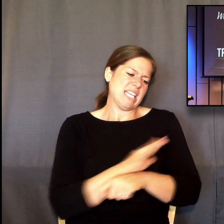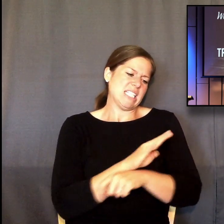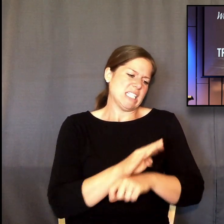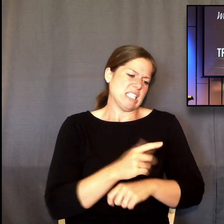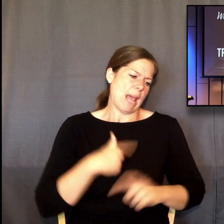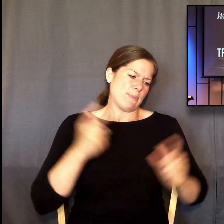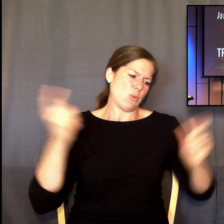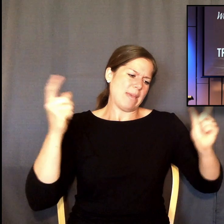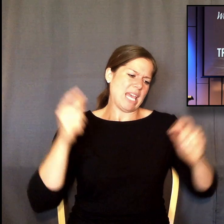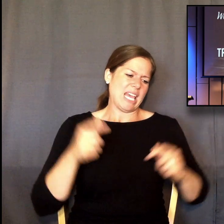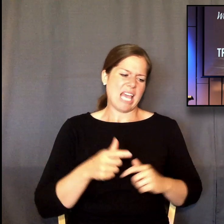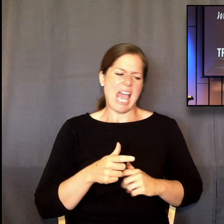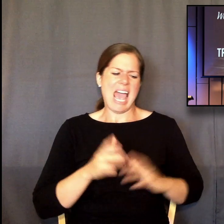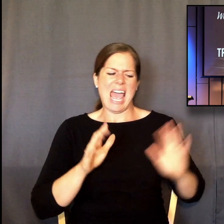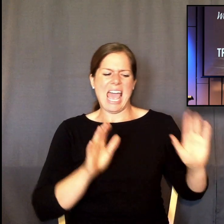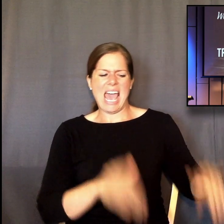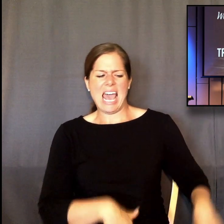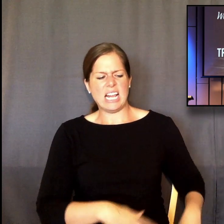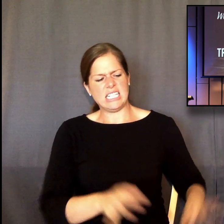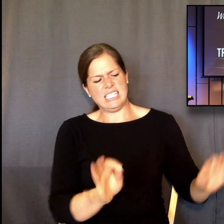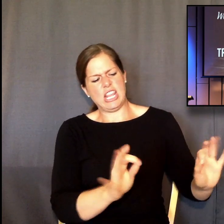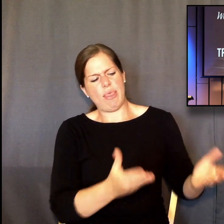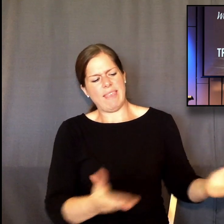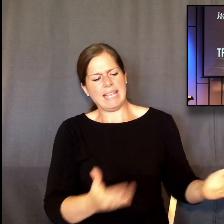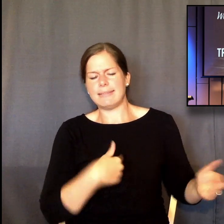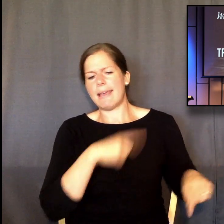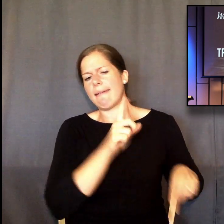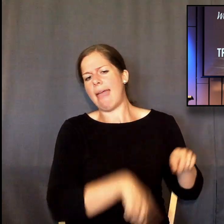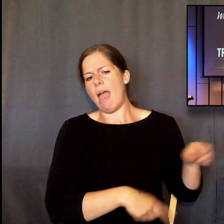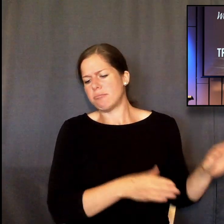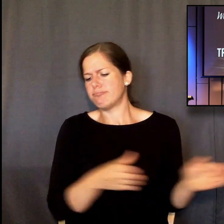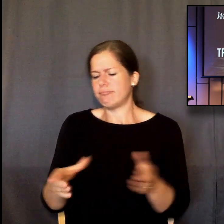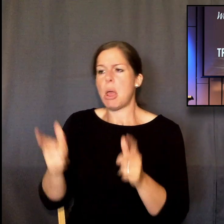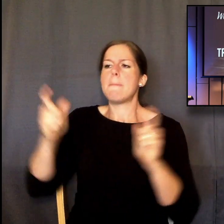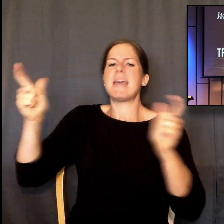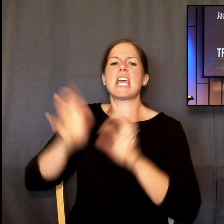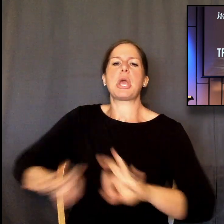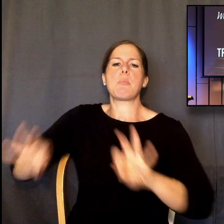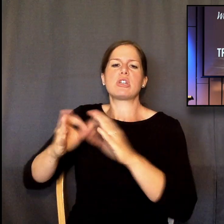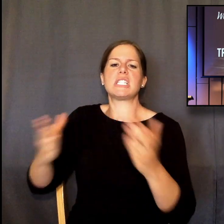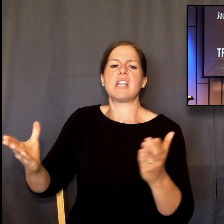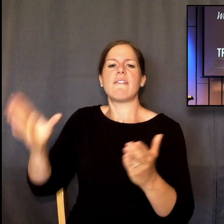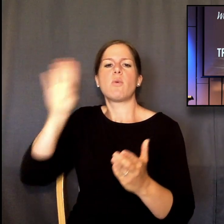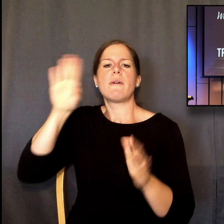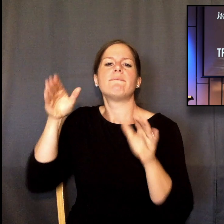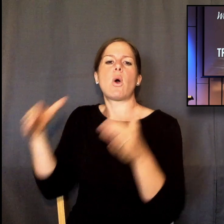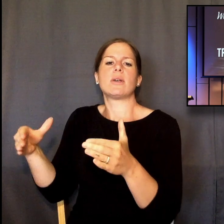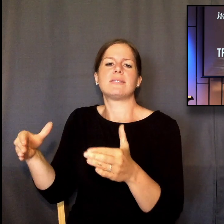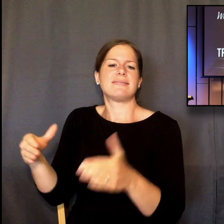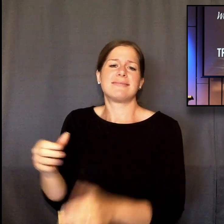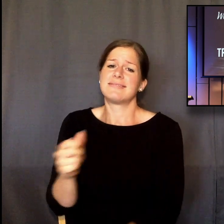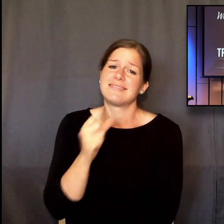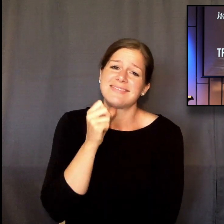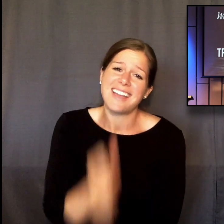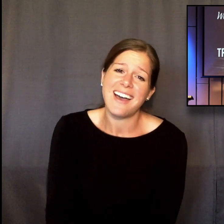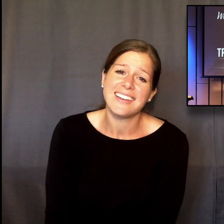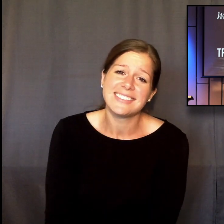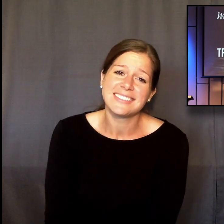big. I'm just too, I'm too much for those little things. I'll take care of the big stuff. Listen, there is no big stuff compared to God.